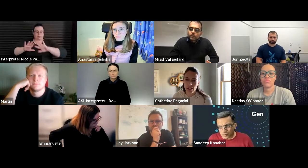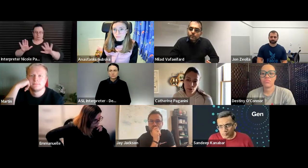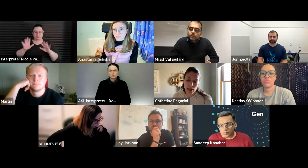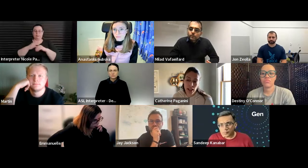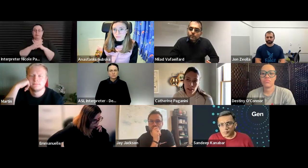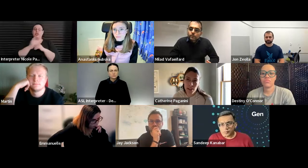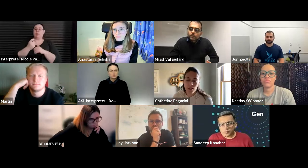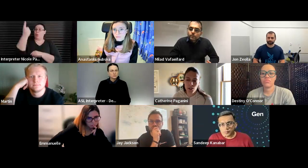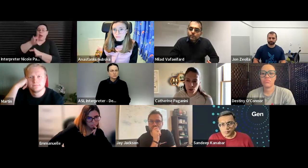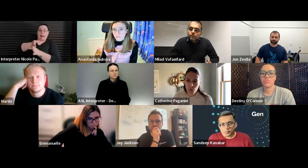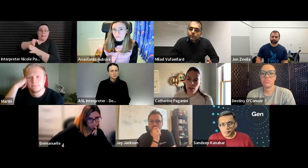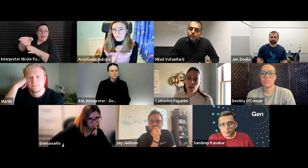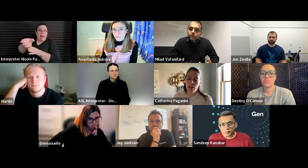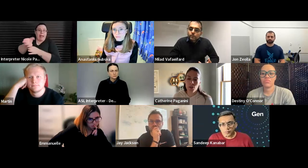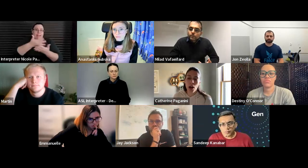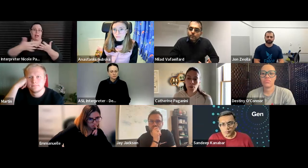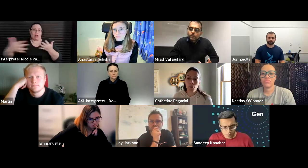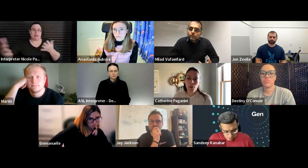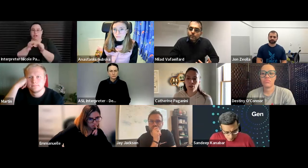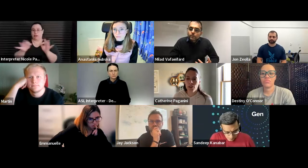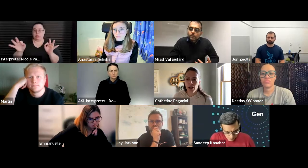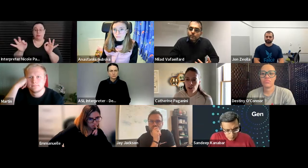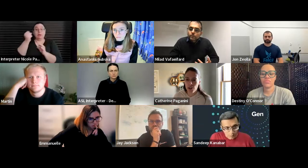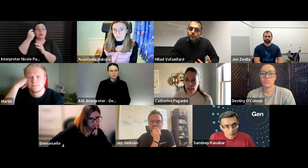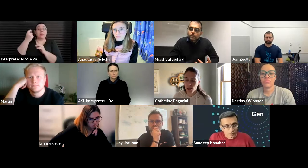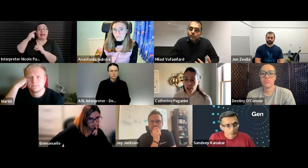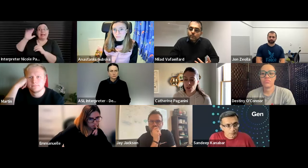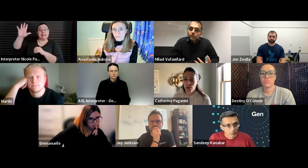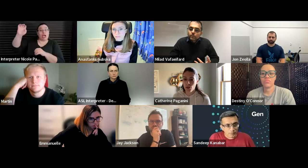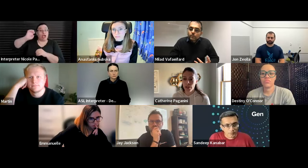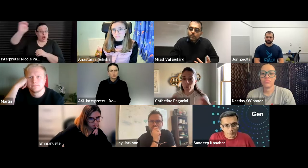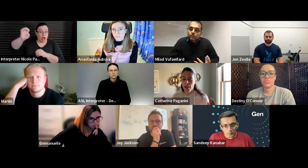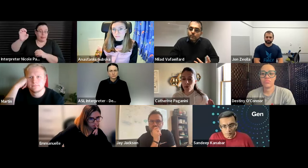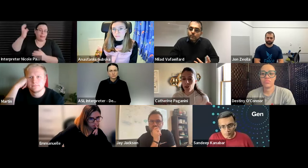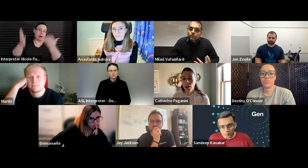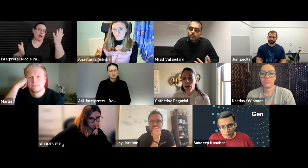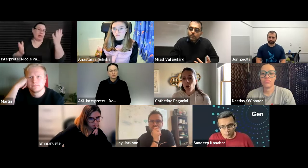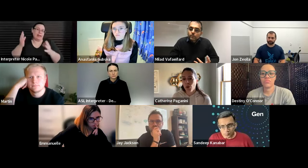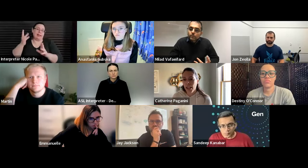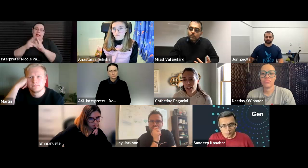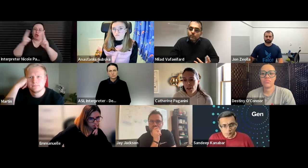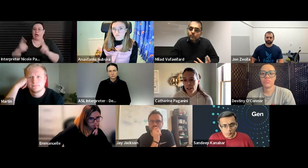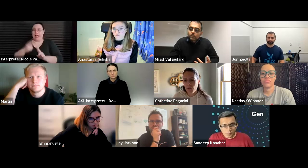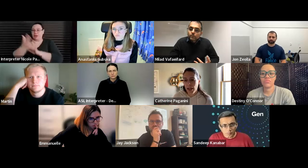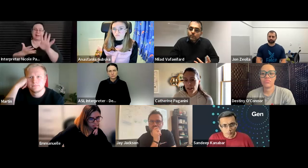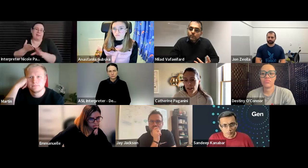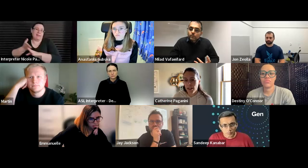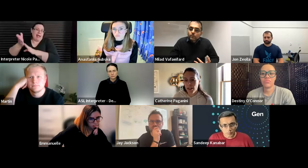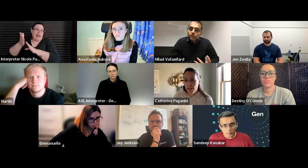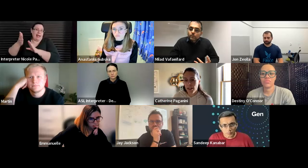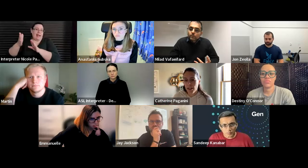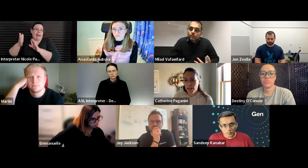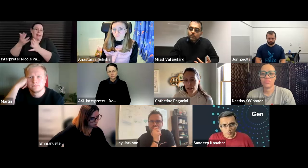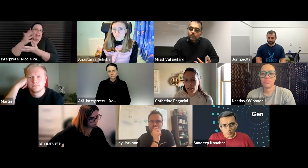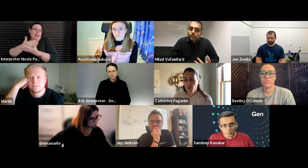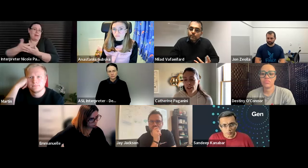should be one main language and i feel that since it's a european one it's probably going to be international language that's going to be the main language we cannot